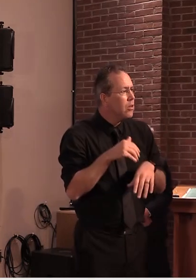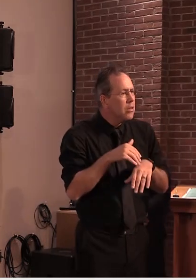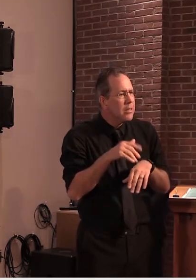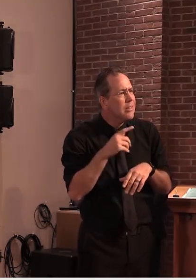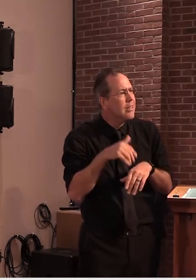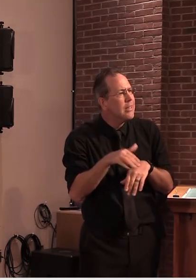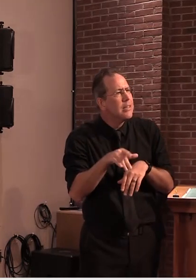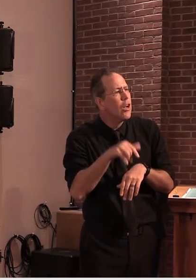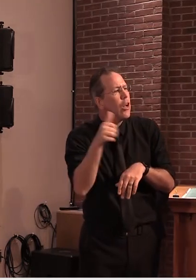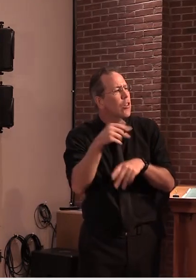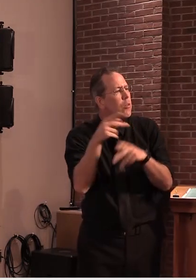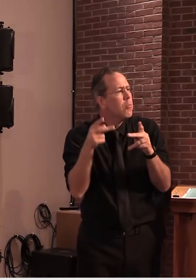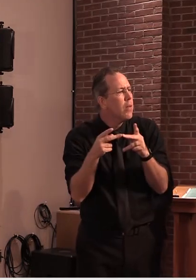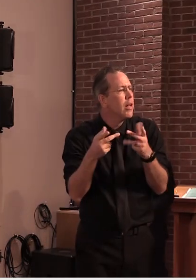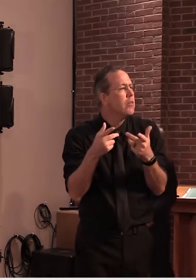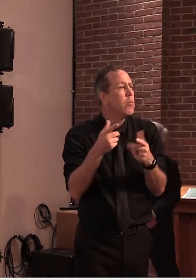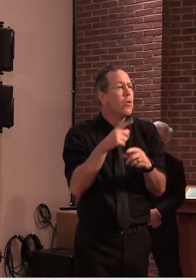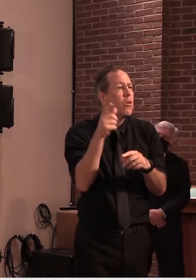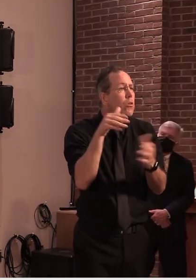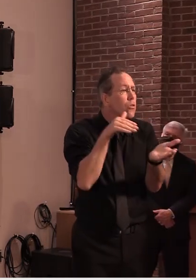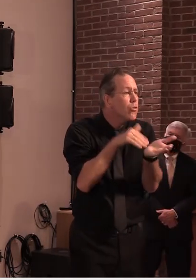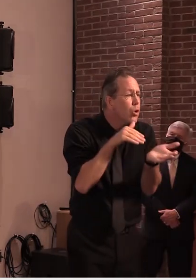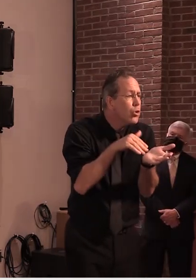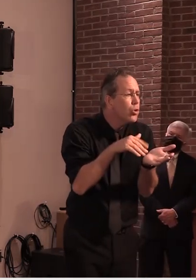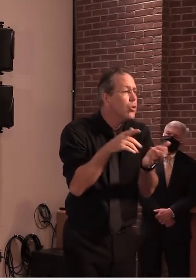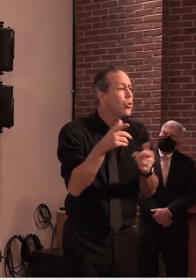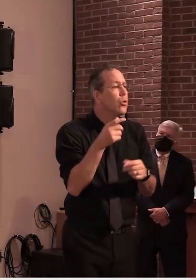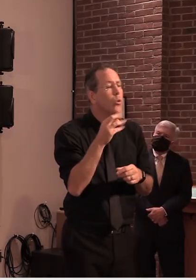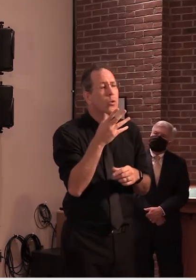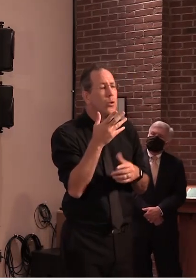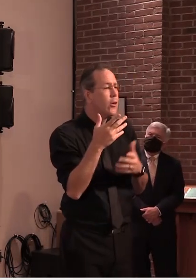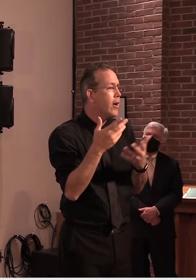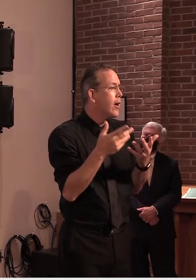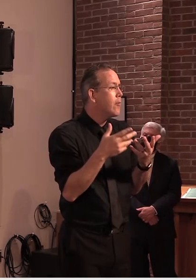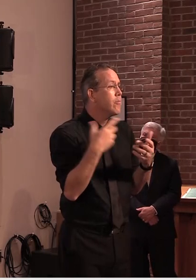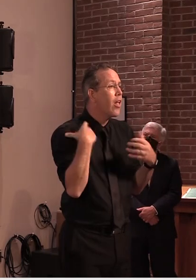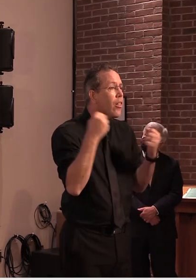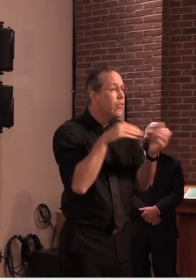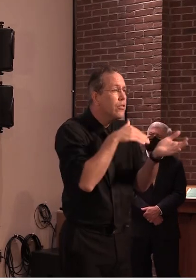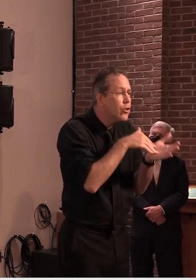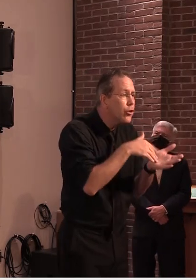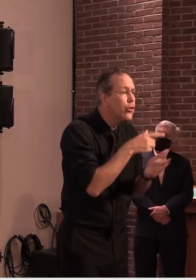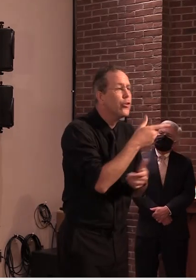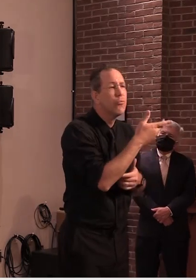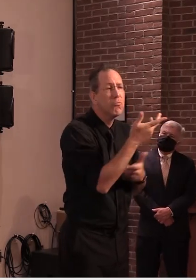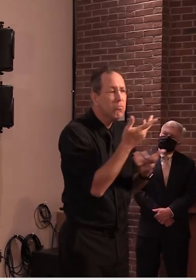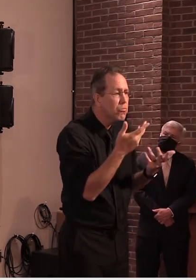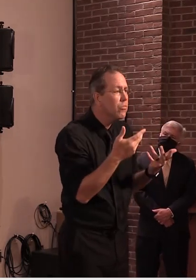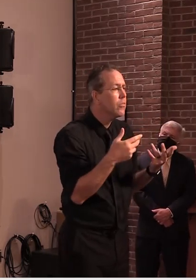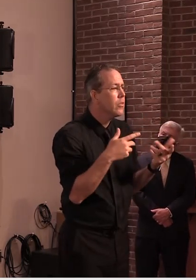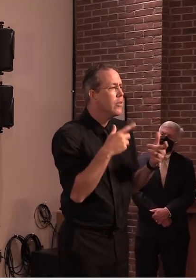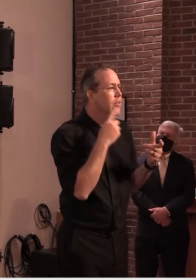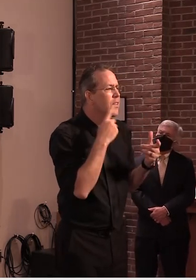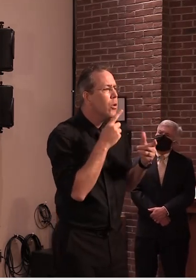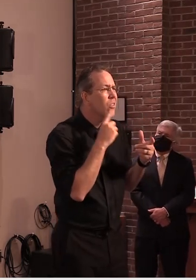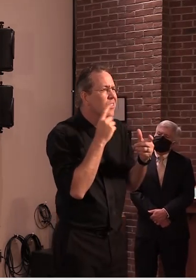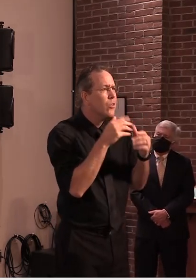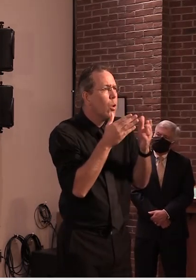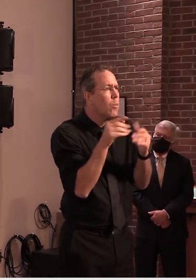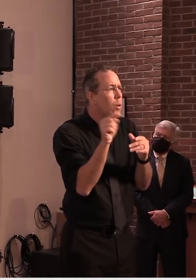care office a federally qualified health center our new relationships that are beginning to develop with pharmacies